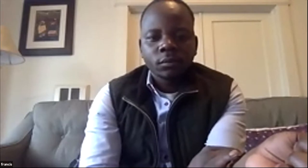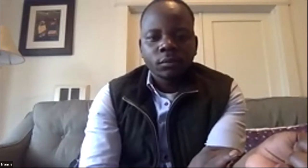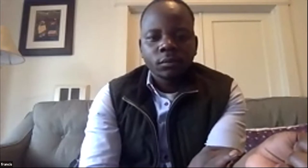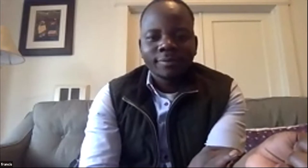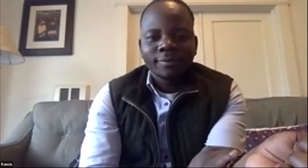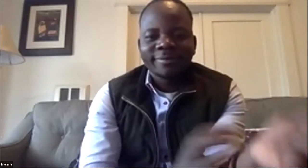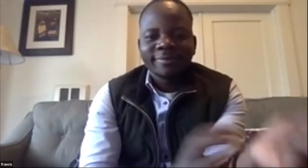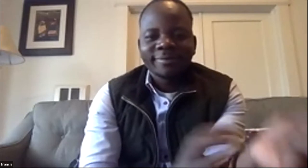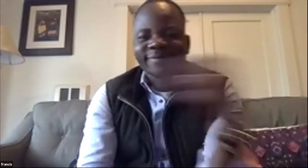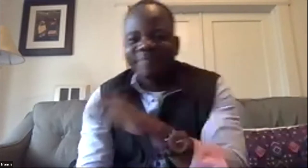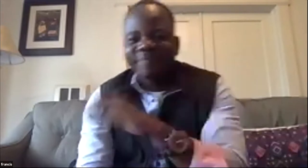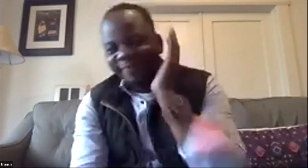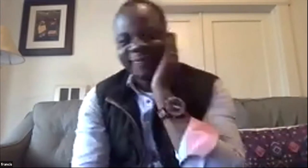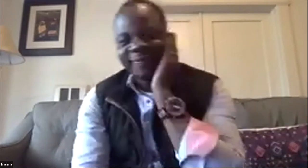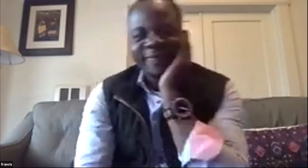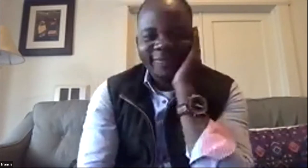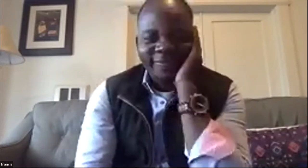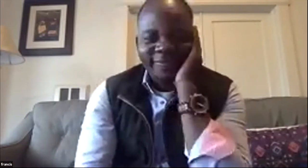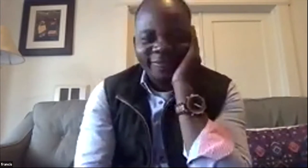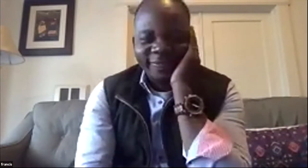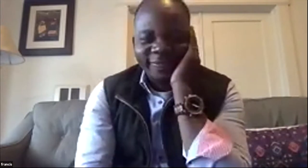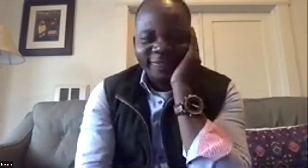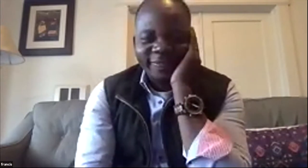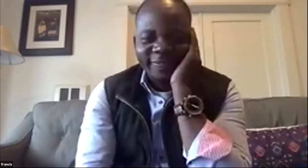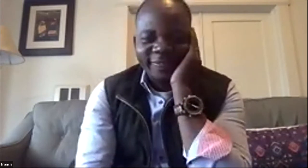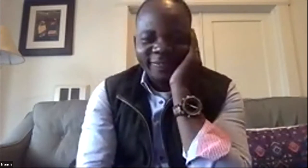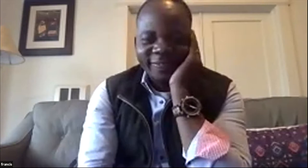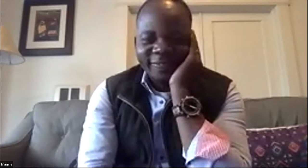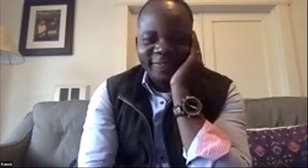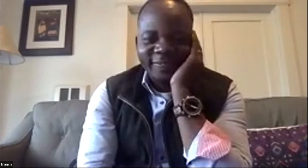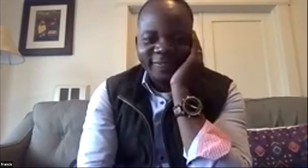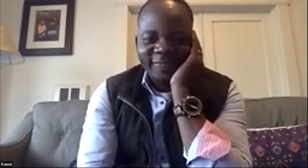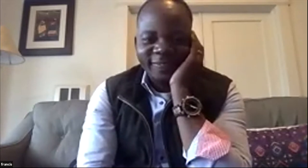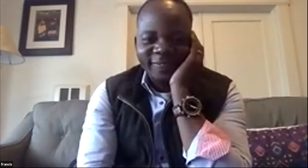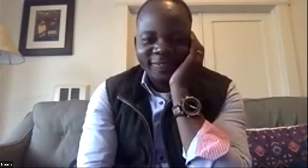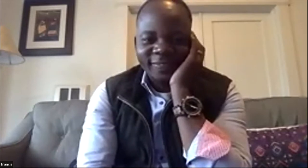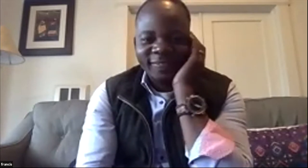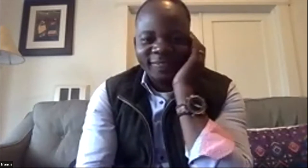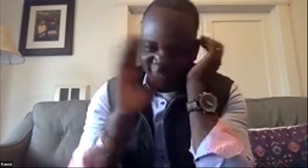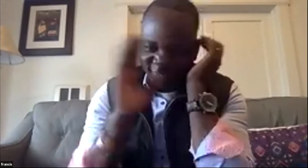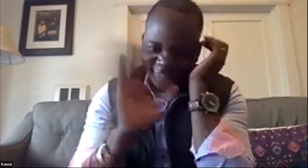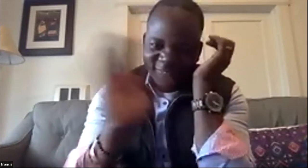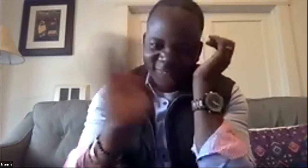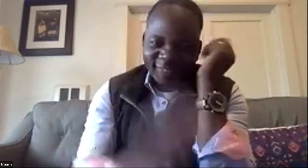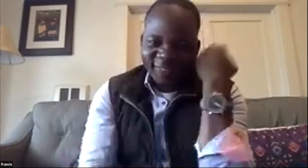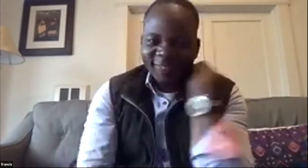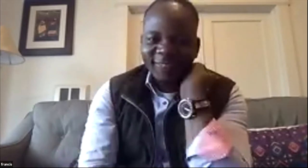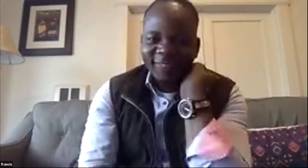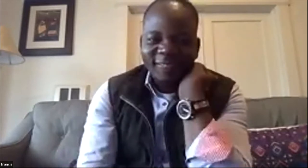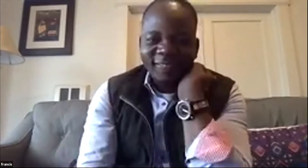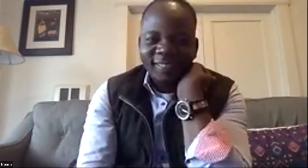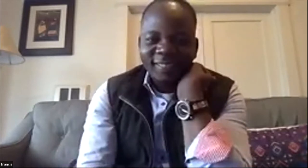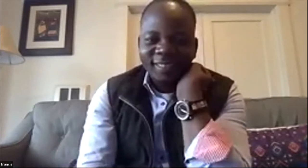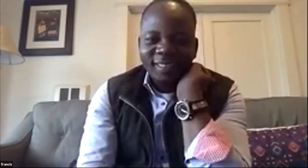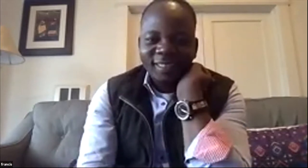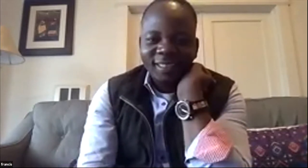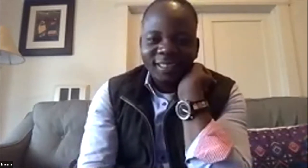um first francis thank you for um sharing your your vision um yeah